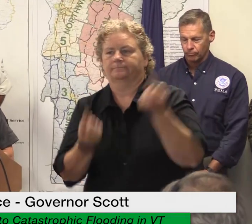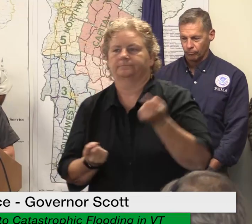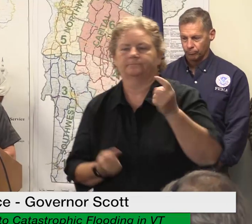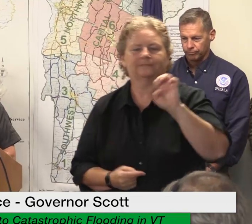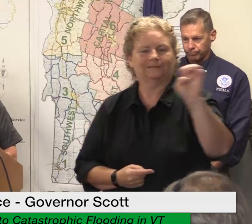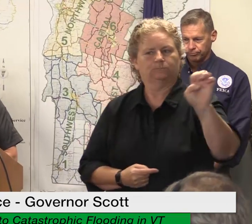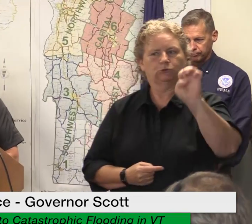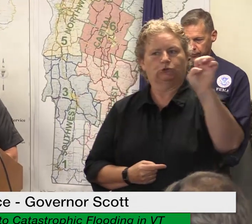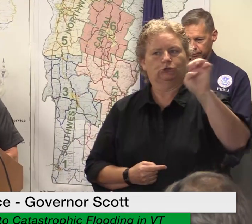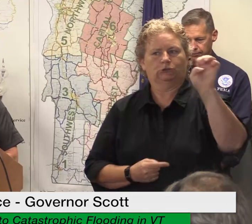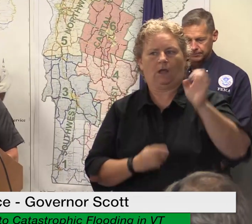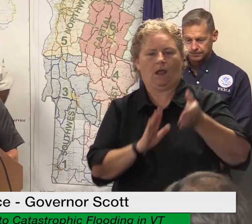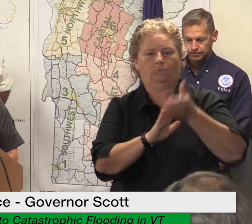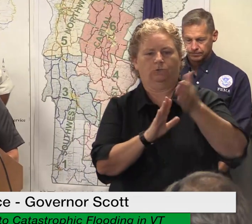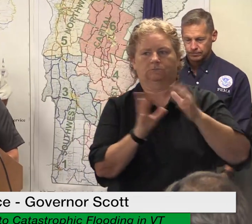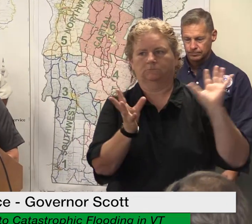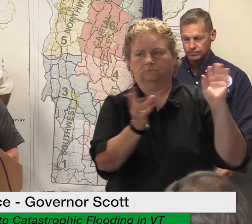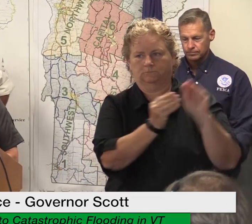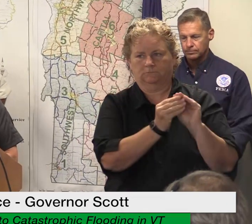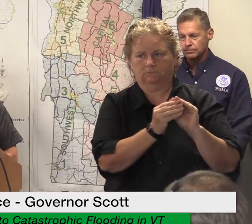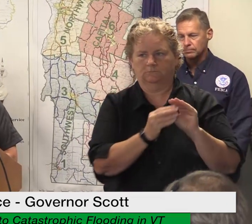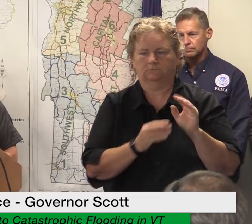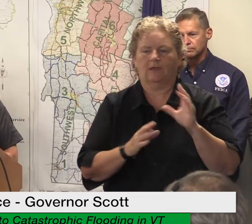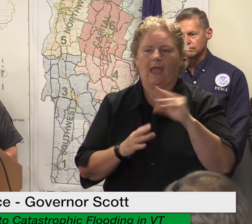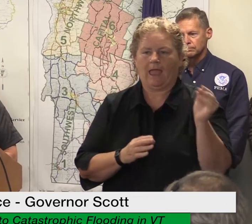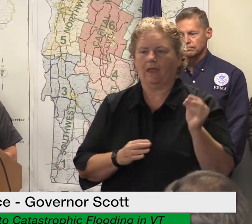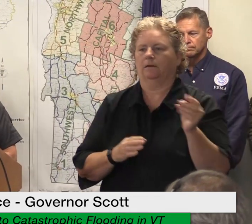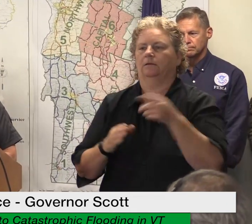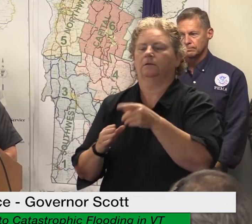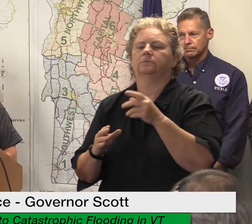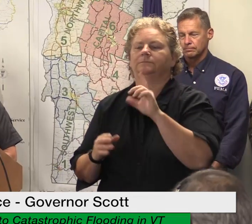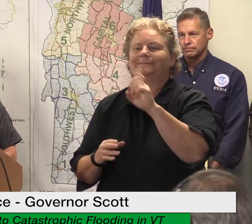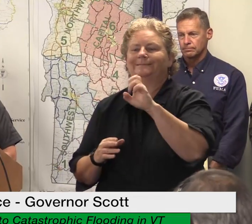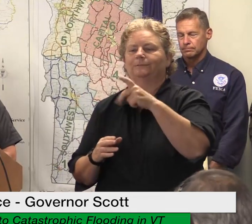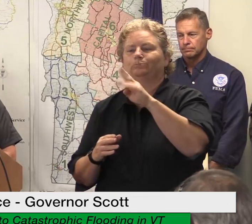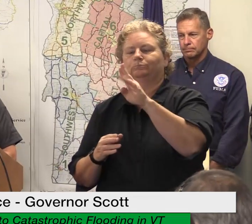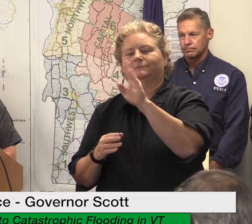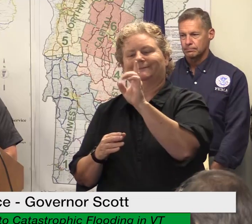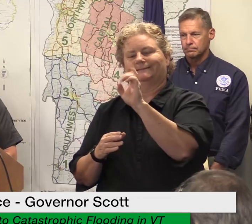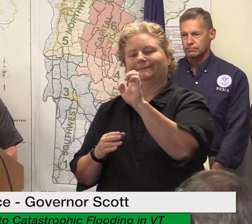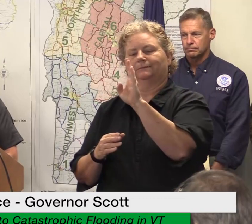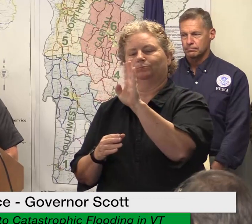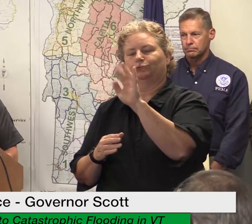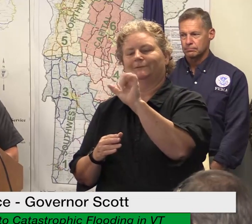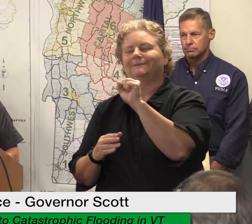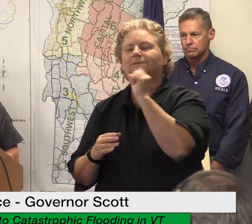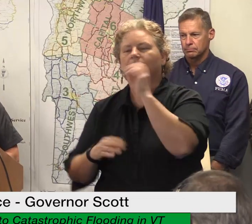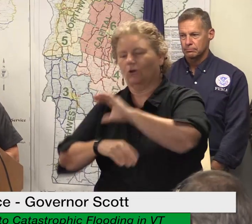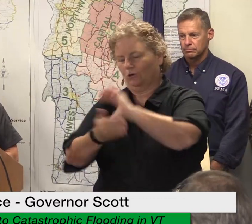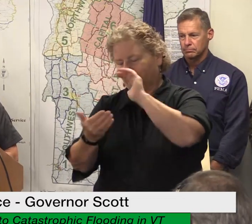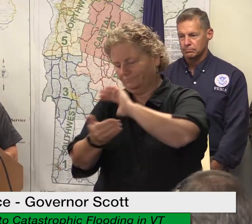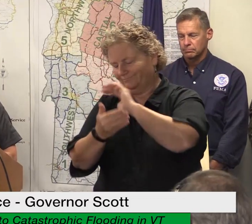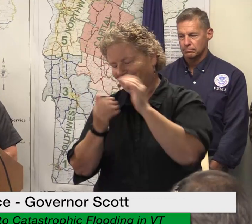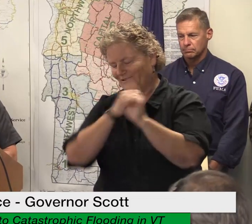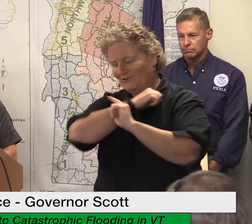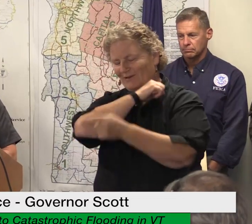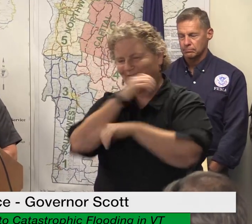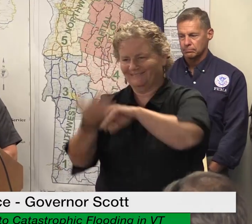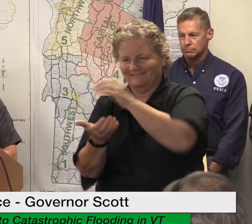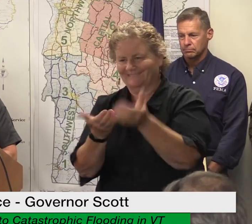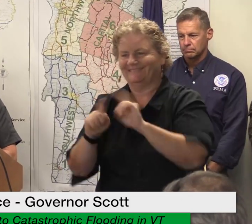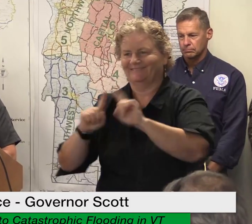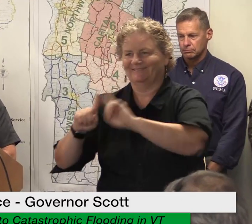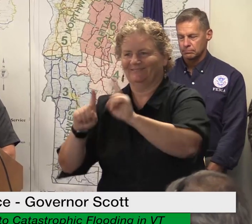as debris removal guidance on debris removal and volunteering and mostly i will be discussing the importance of using